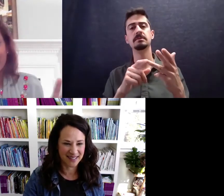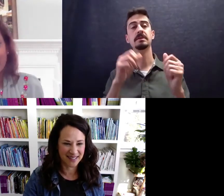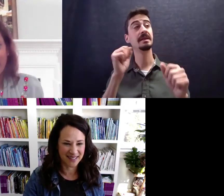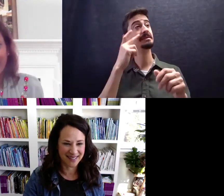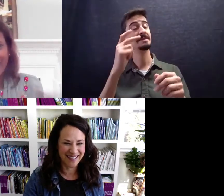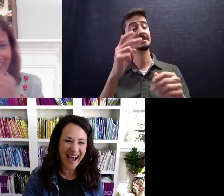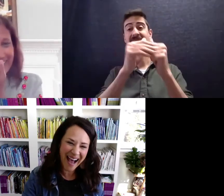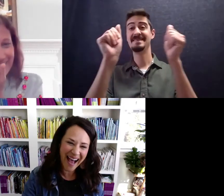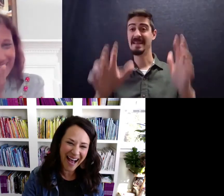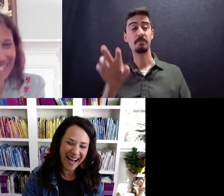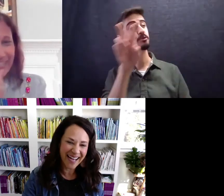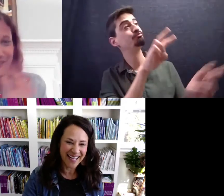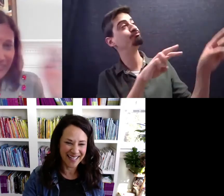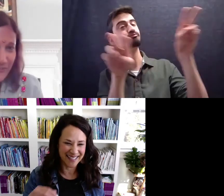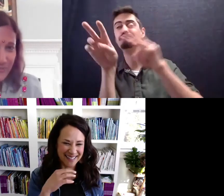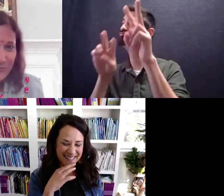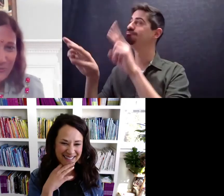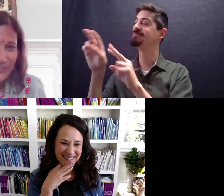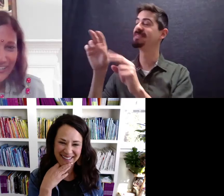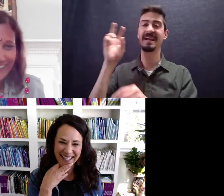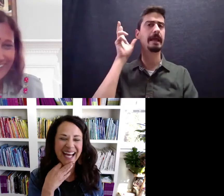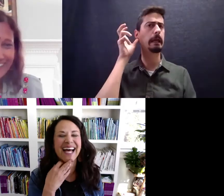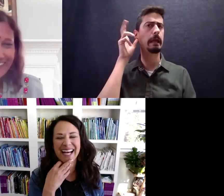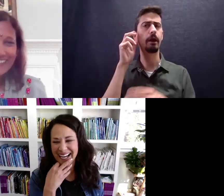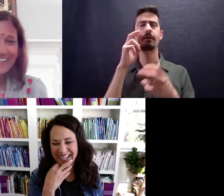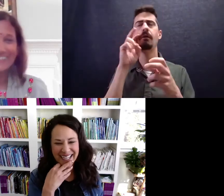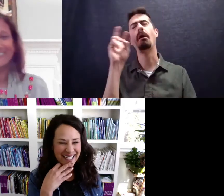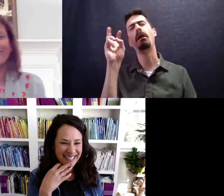neighbors sleeping. You can hear them snoring.